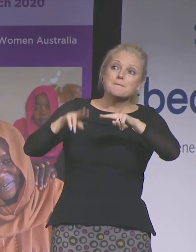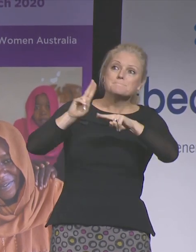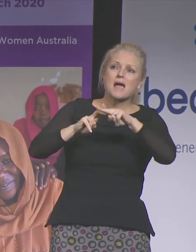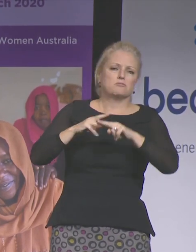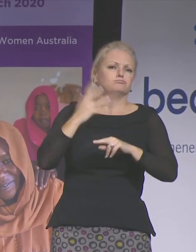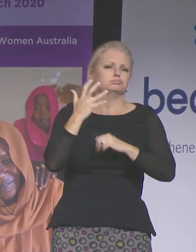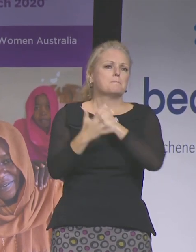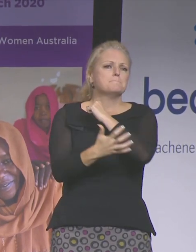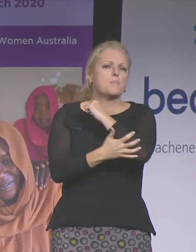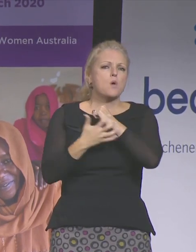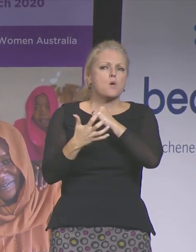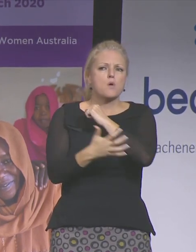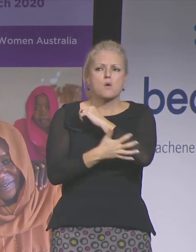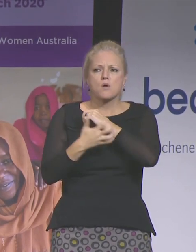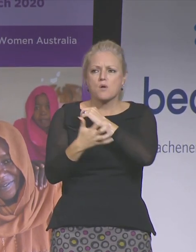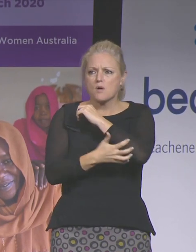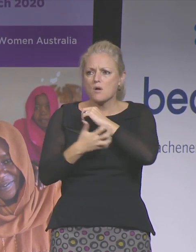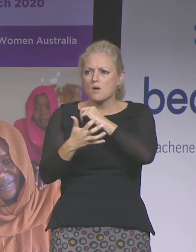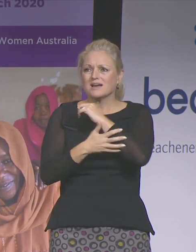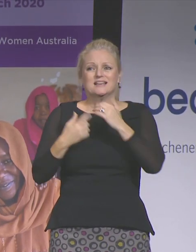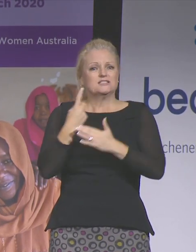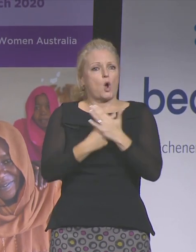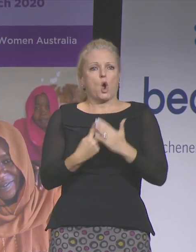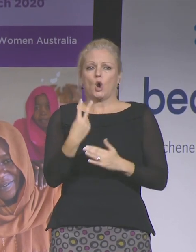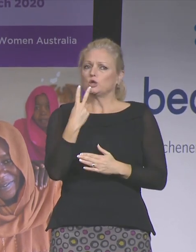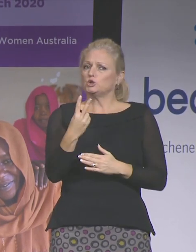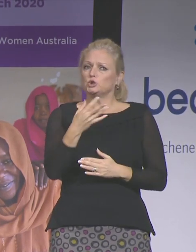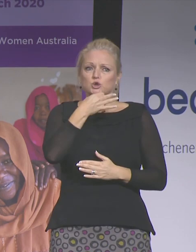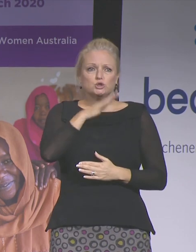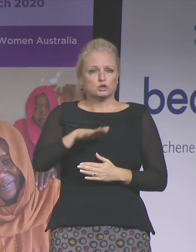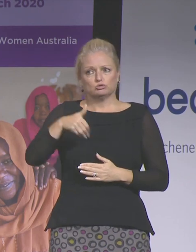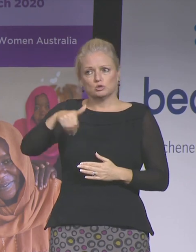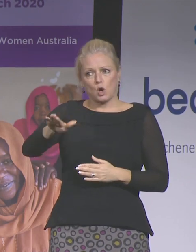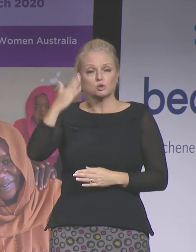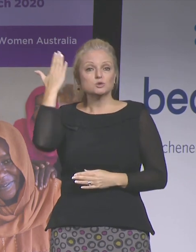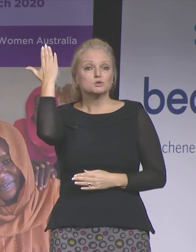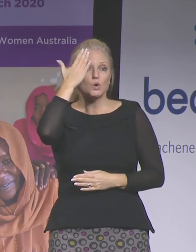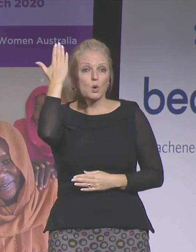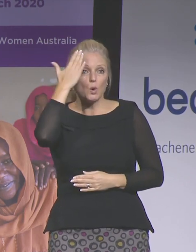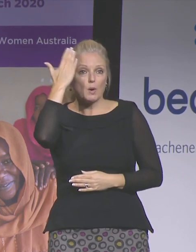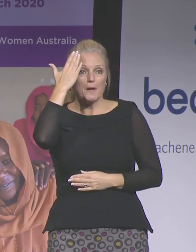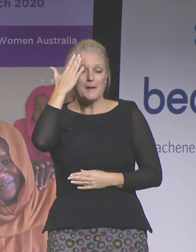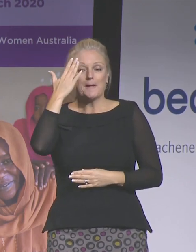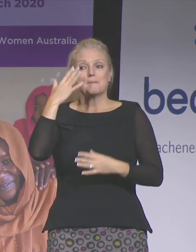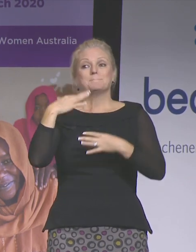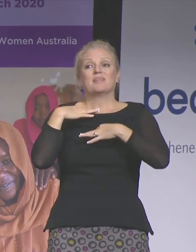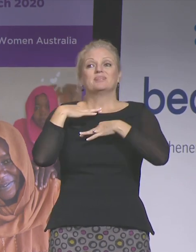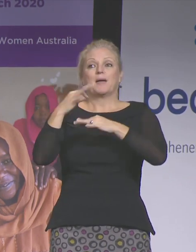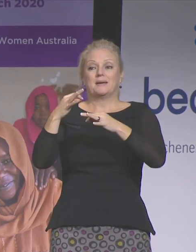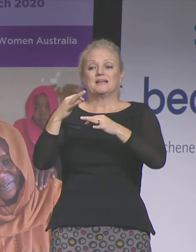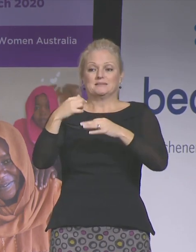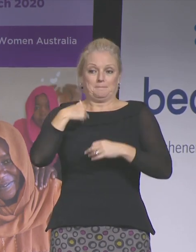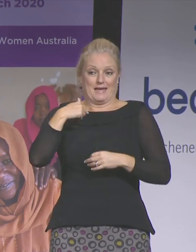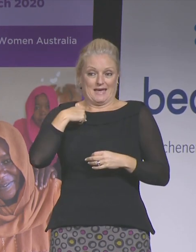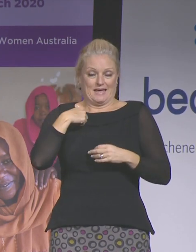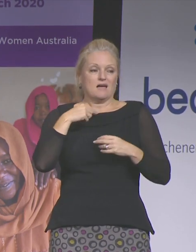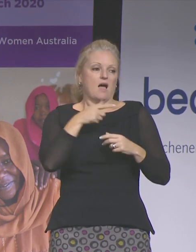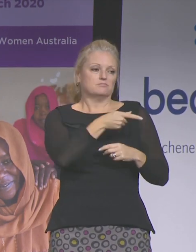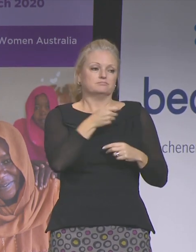so they could only send two of us to school, and they chose to send my brother and I.